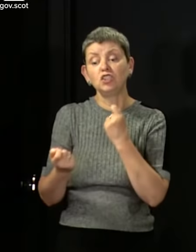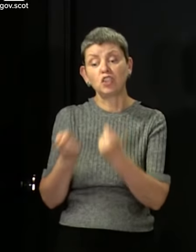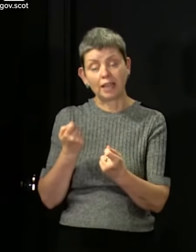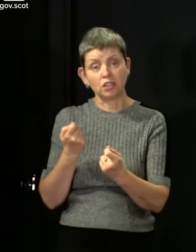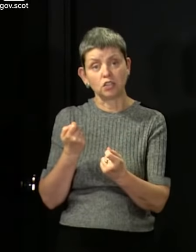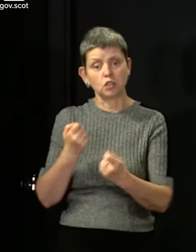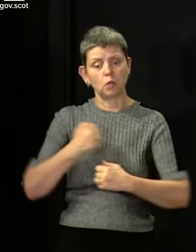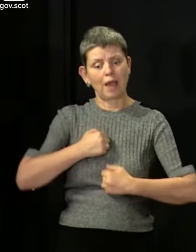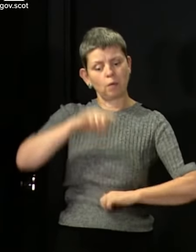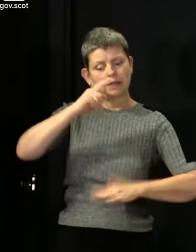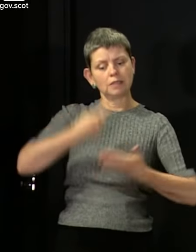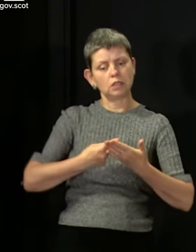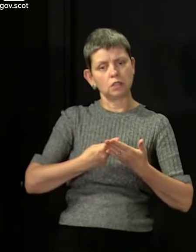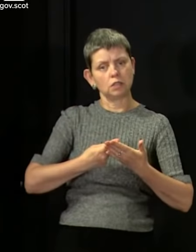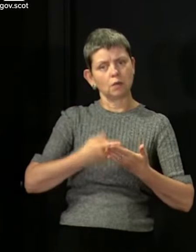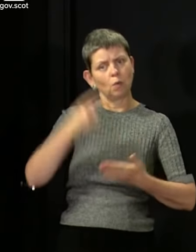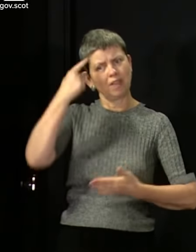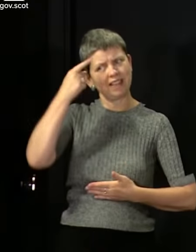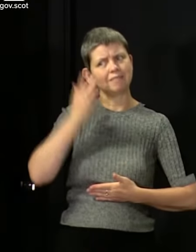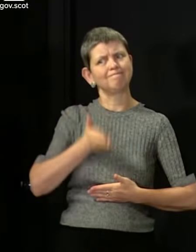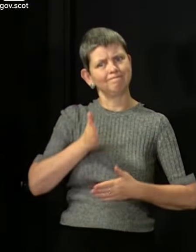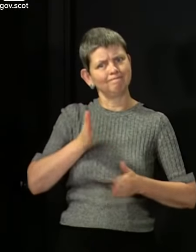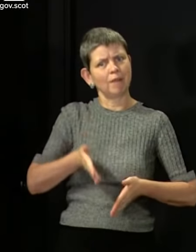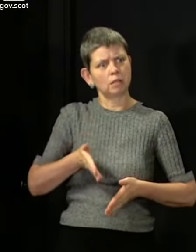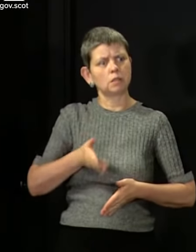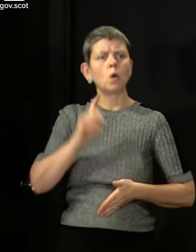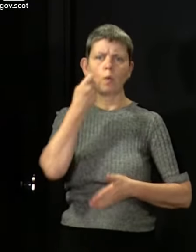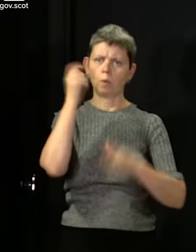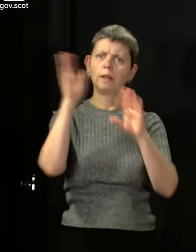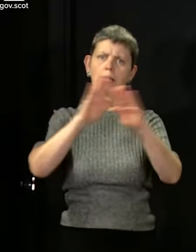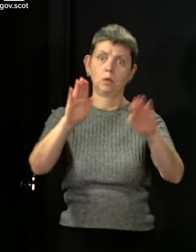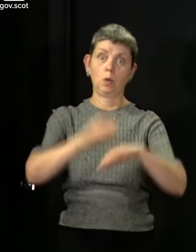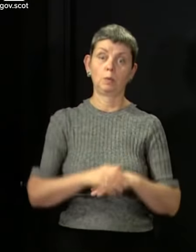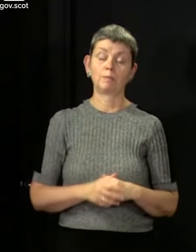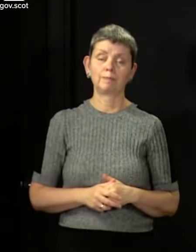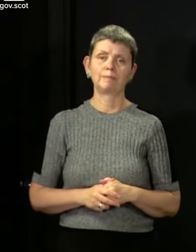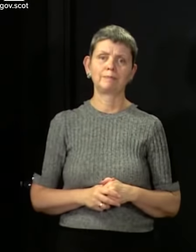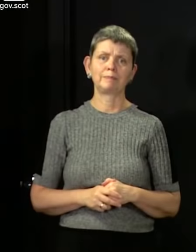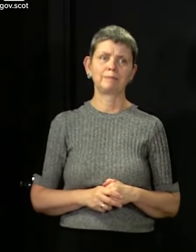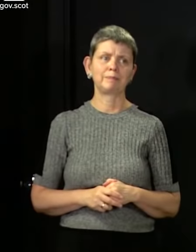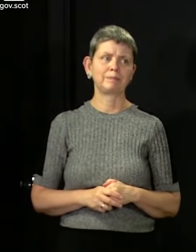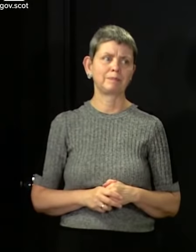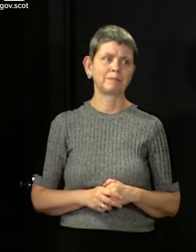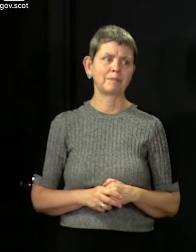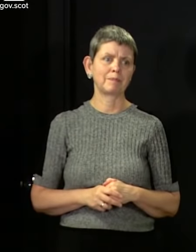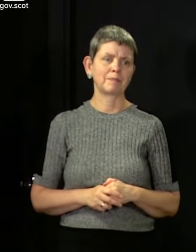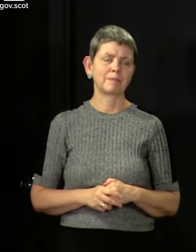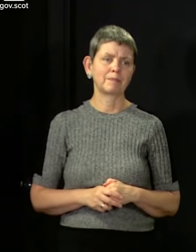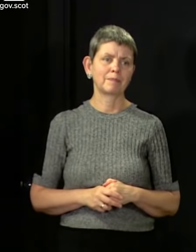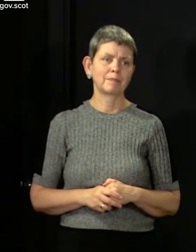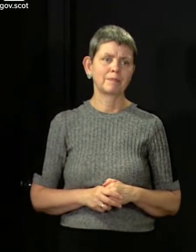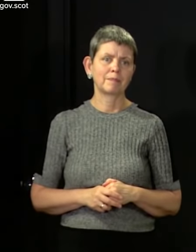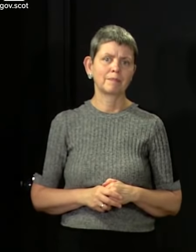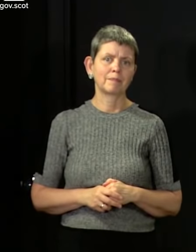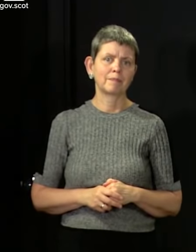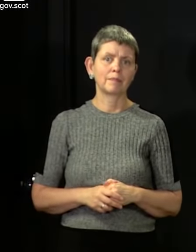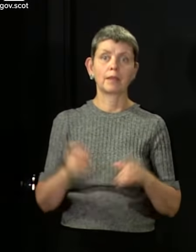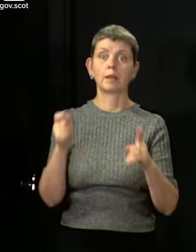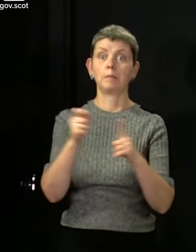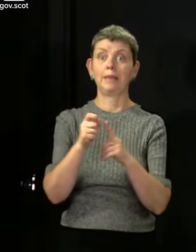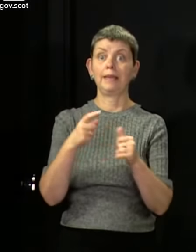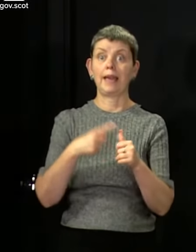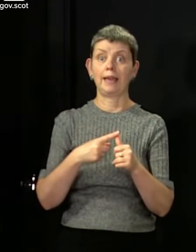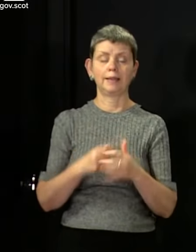our previous decisions that we think are necessary because of that, obviously, we would communicate that in the usual way. Tom Eden from PA.